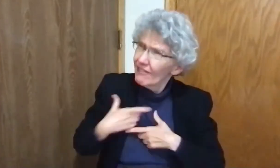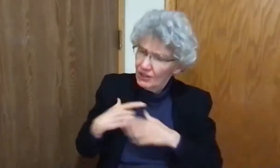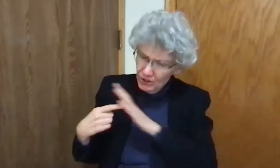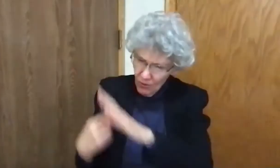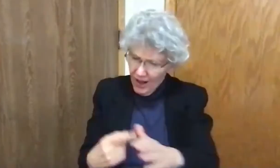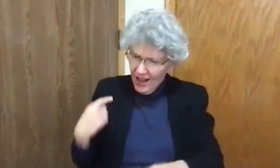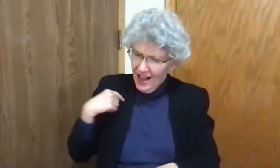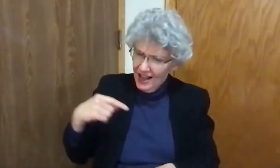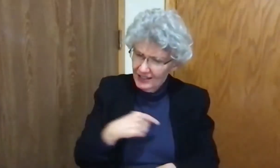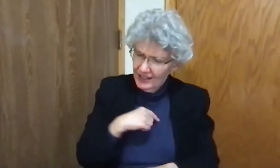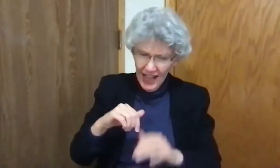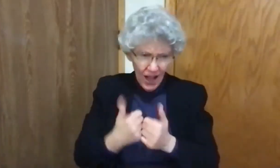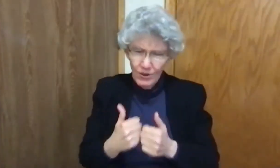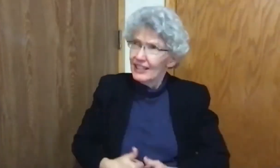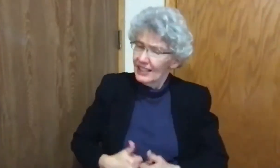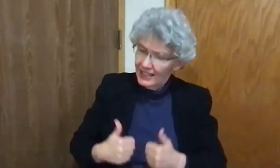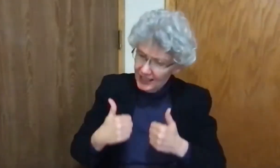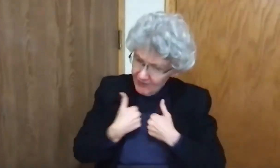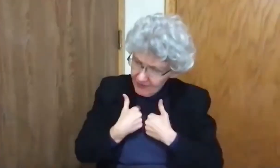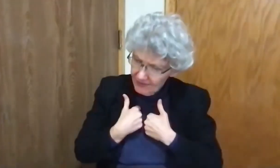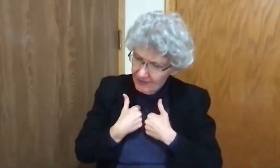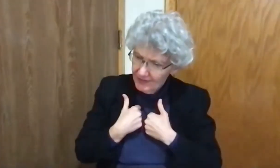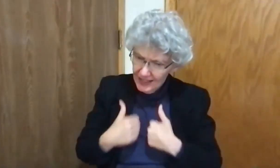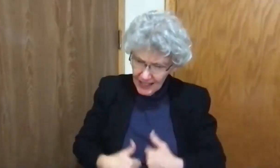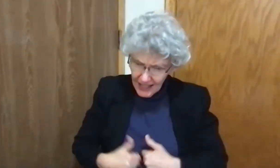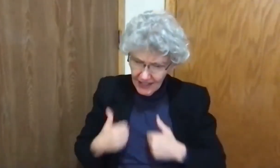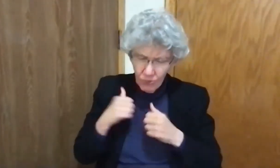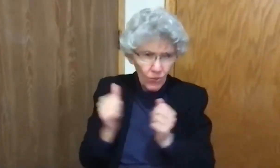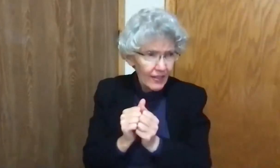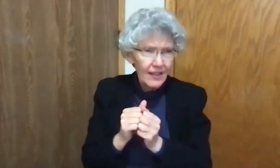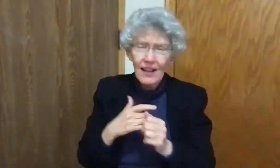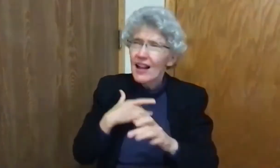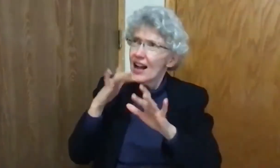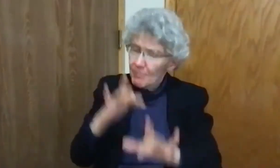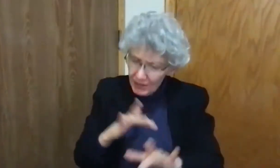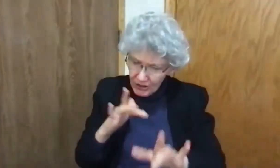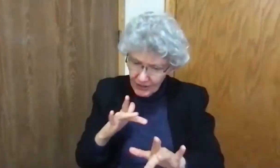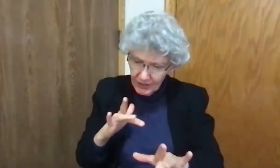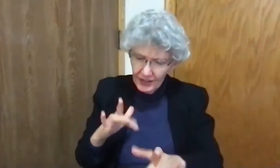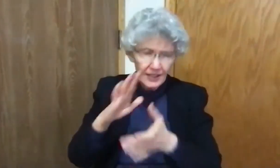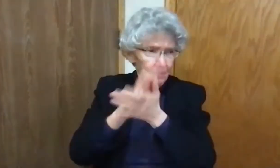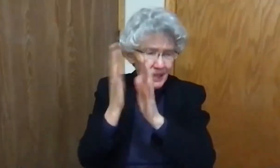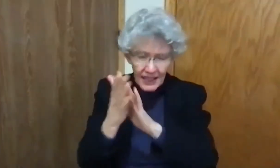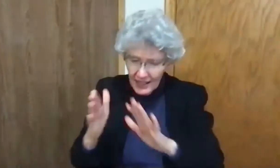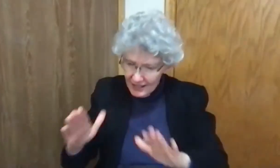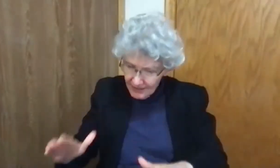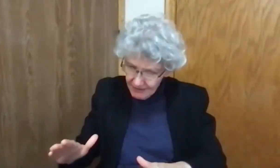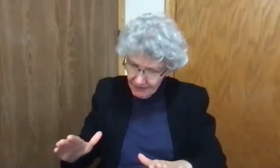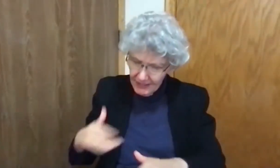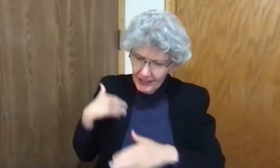Good teacher, in your life, you show us how to live. To live with